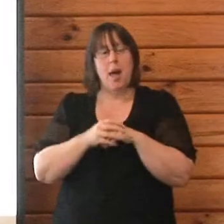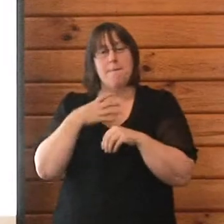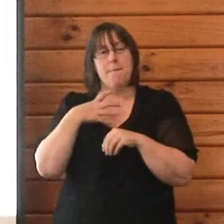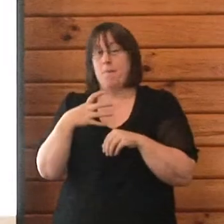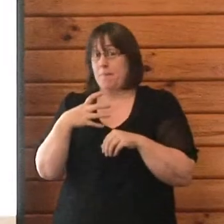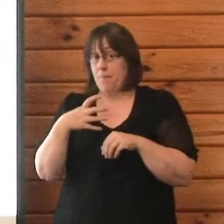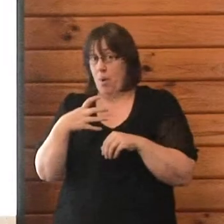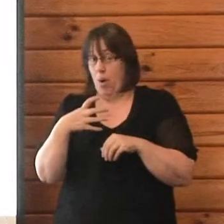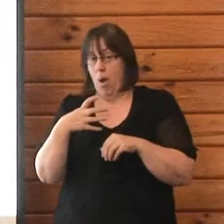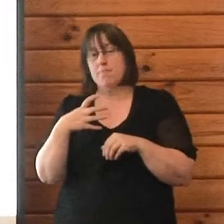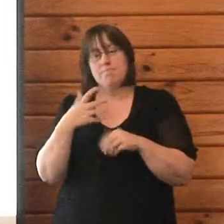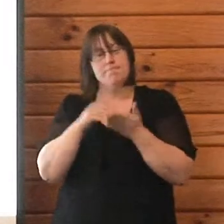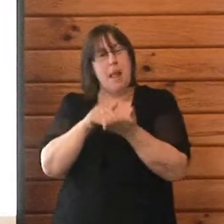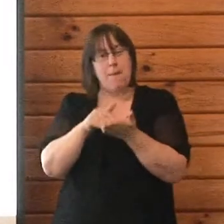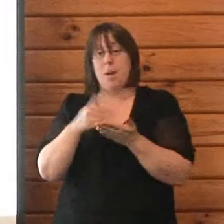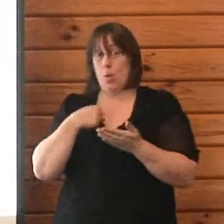It's our role to support what they do.